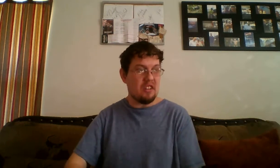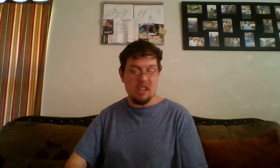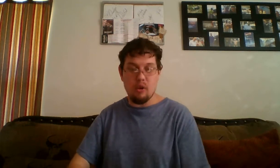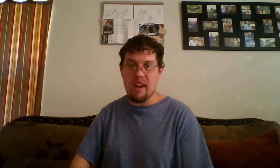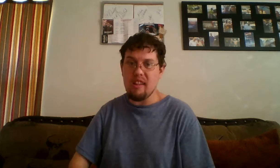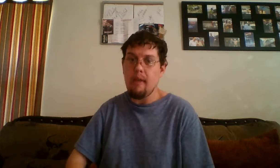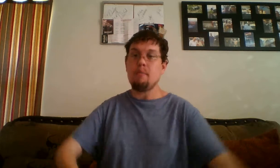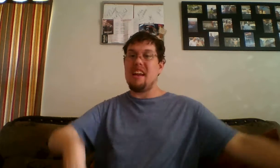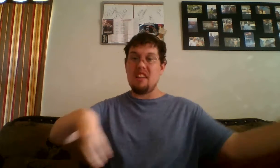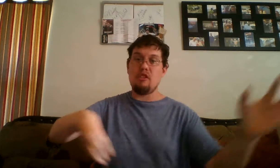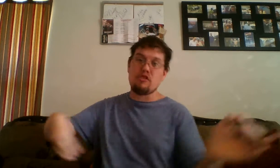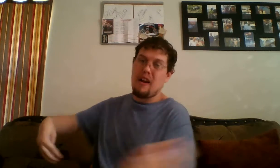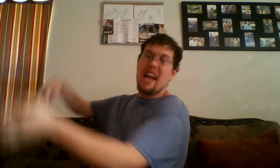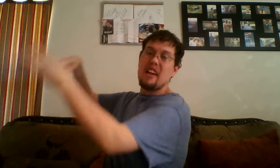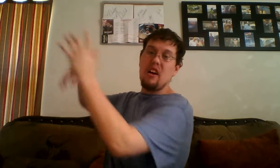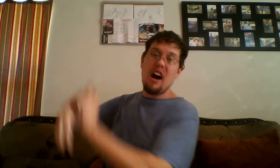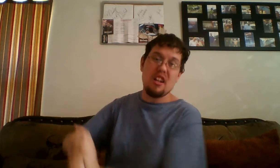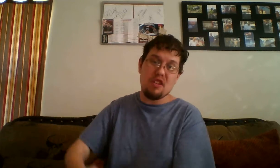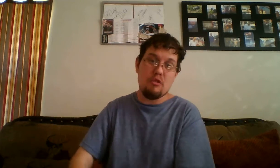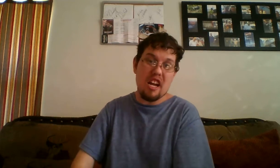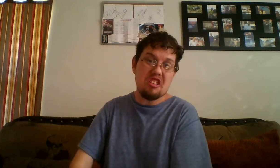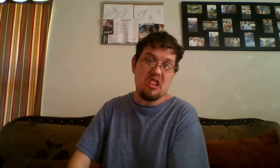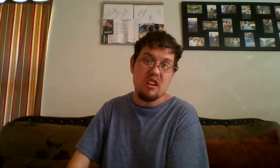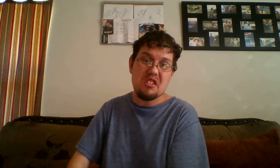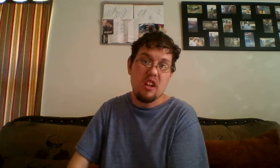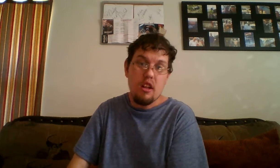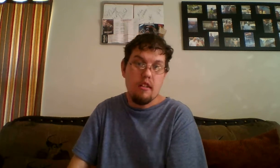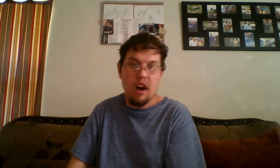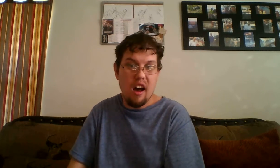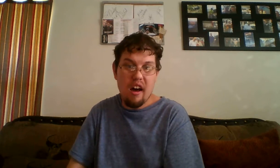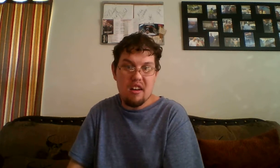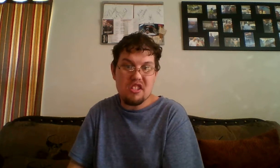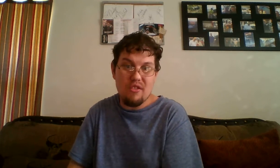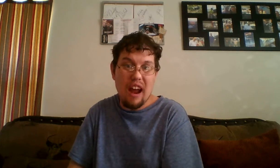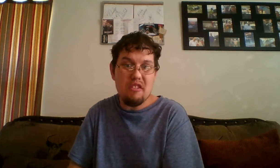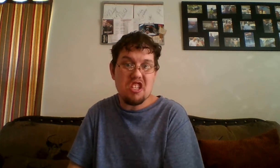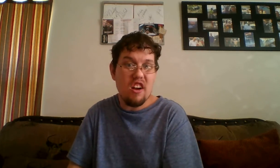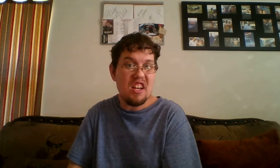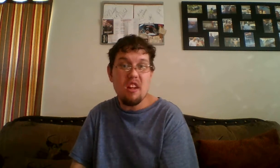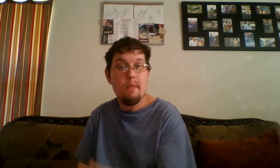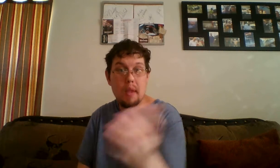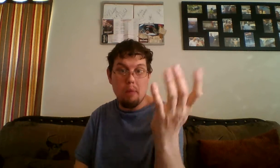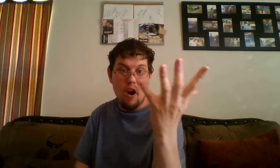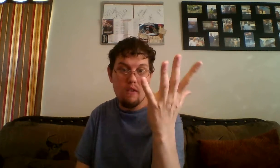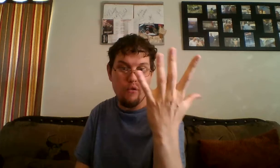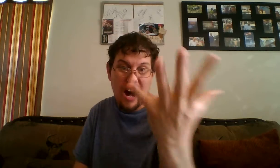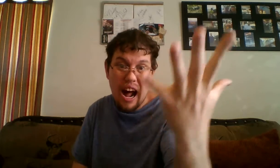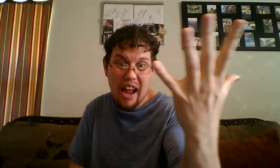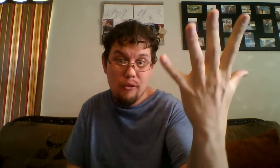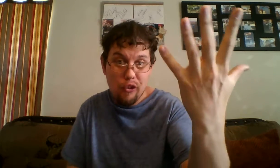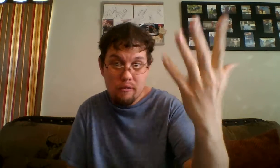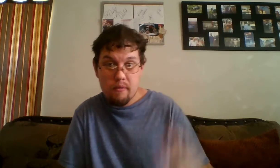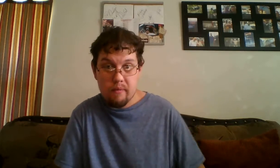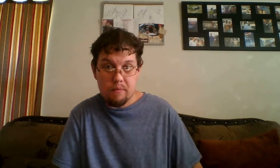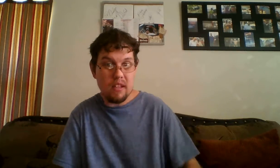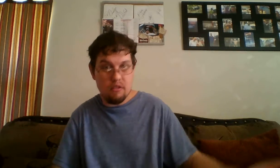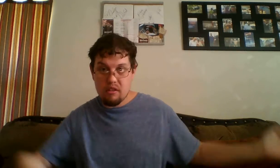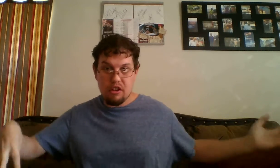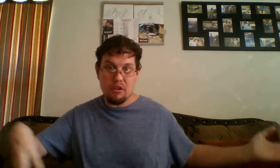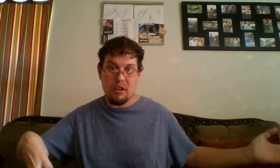another win? Then, do you drag it on to next year's Survivor Series? Part 5? Do you do